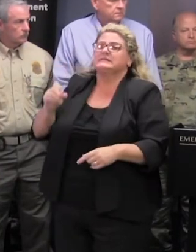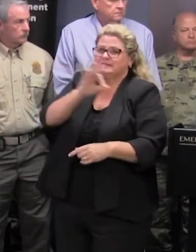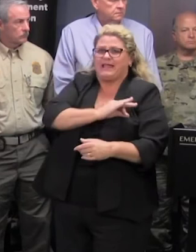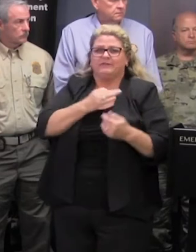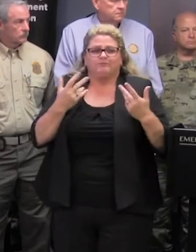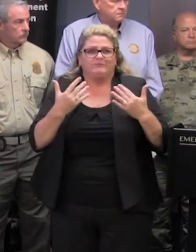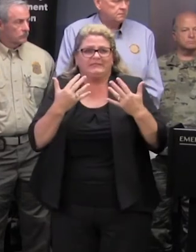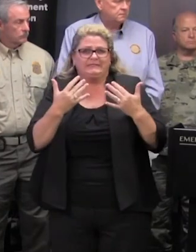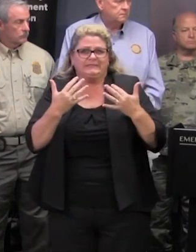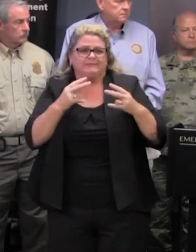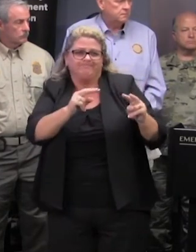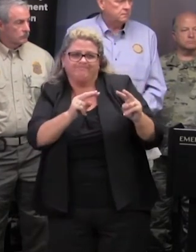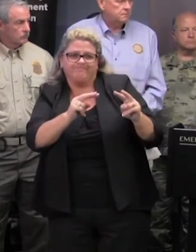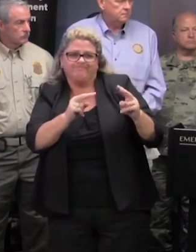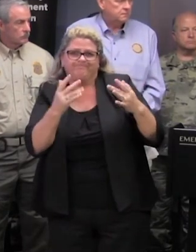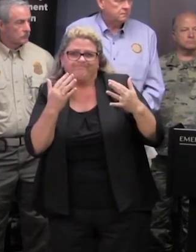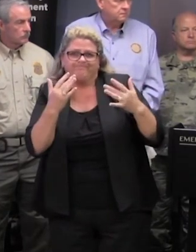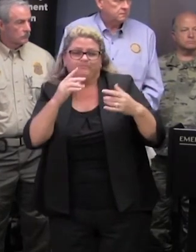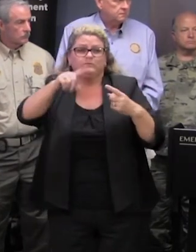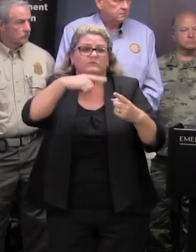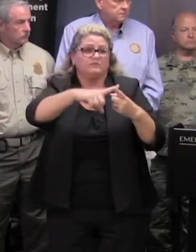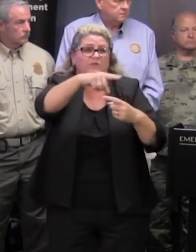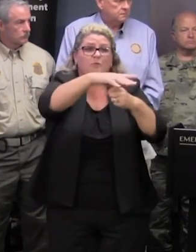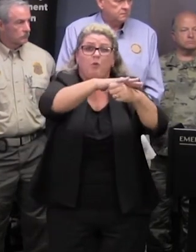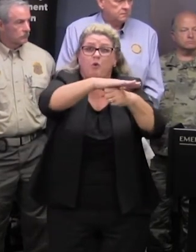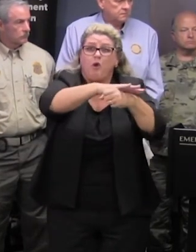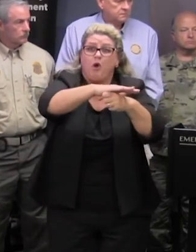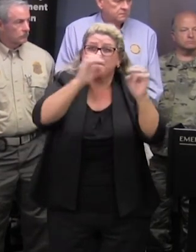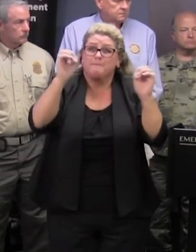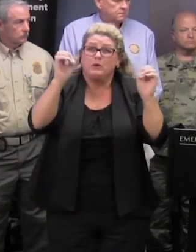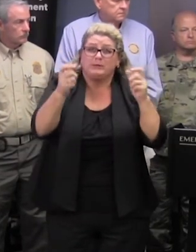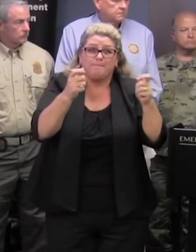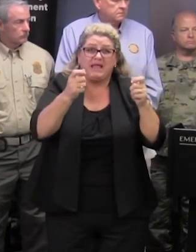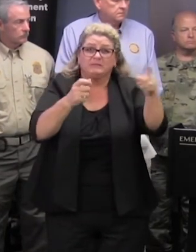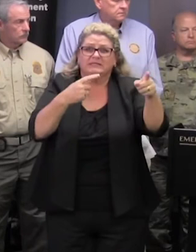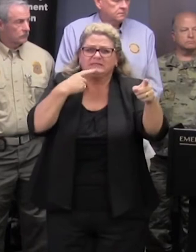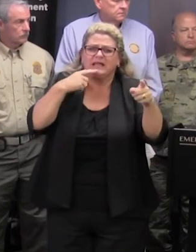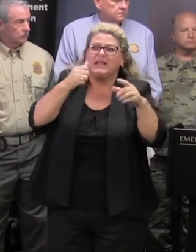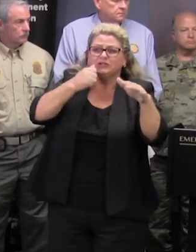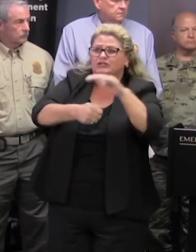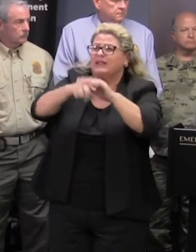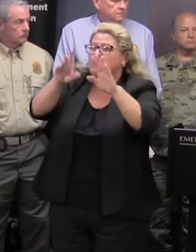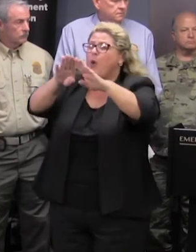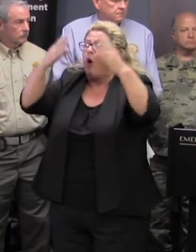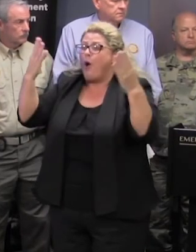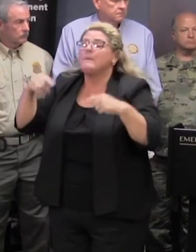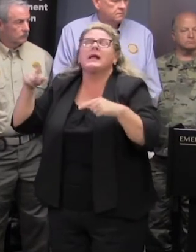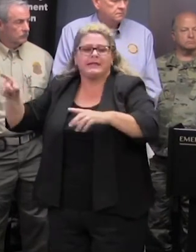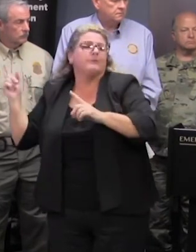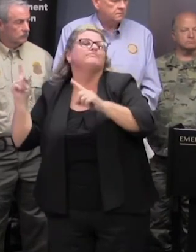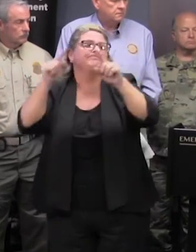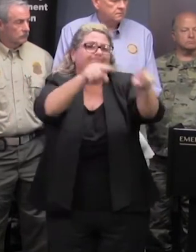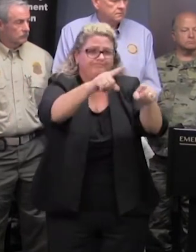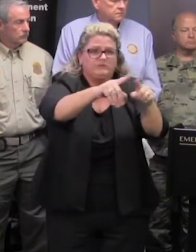to as local emergency management divisions call for shelters to be open we're confident we have the staff ready